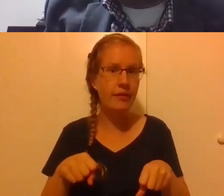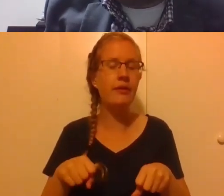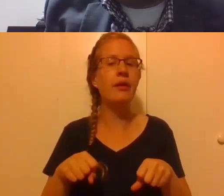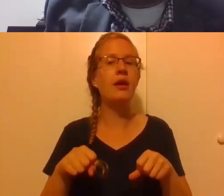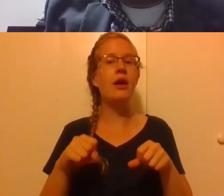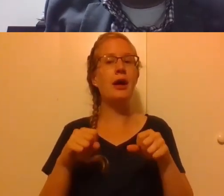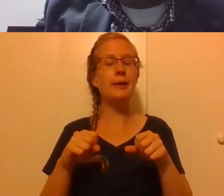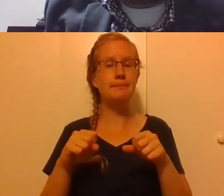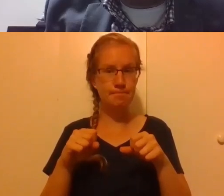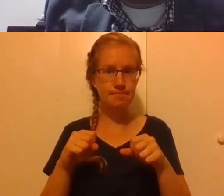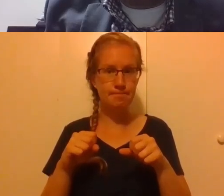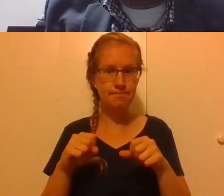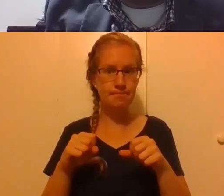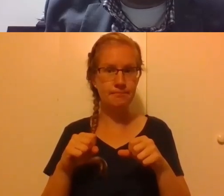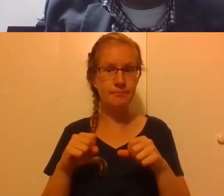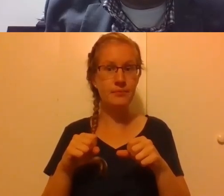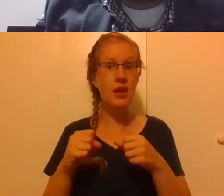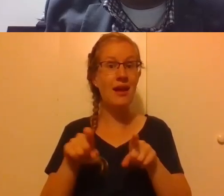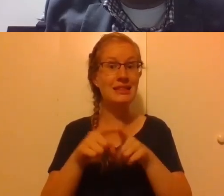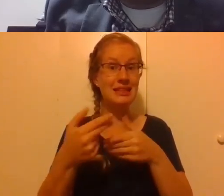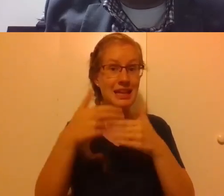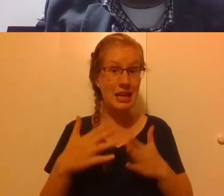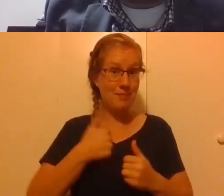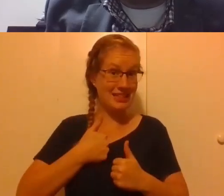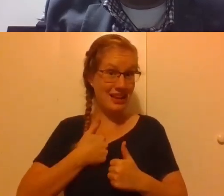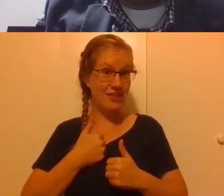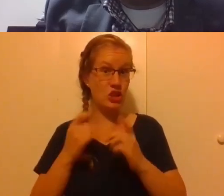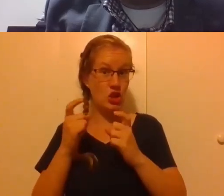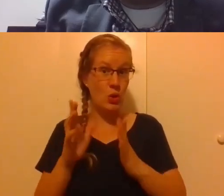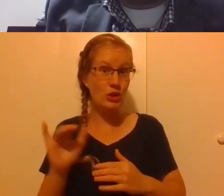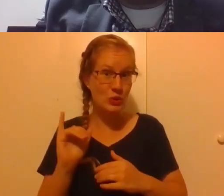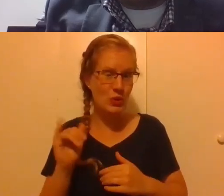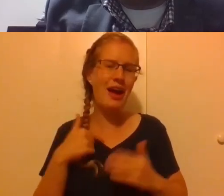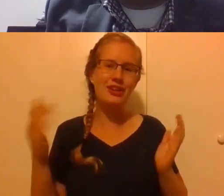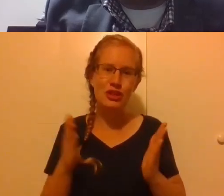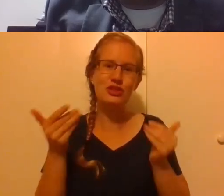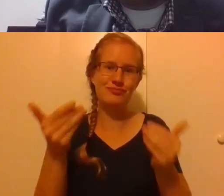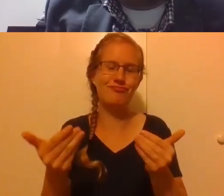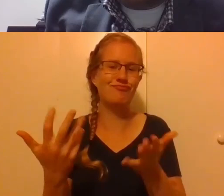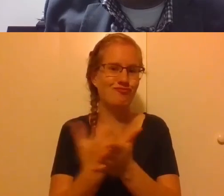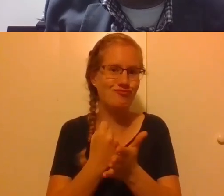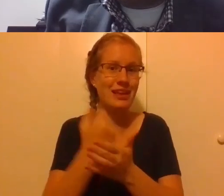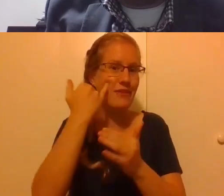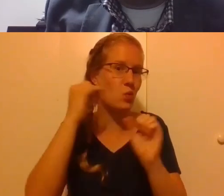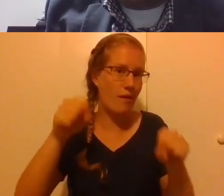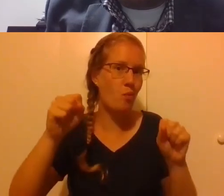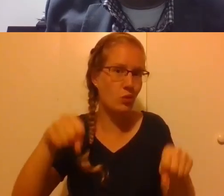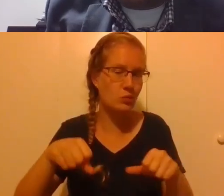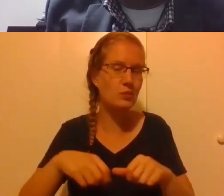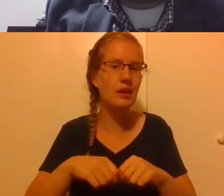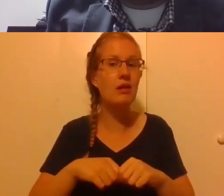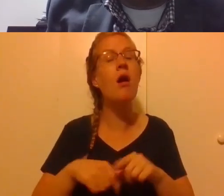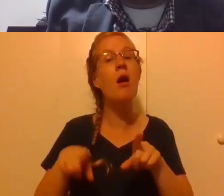not only as an attendee, but as a donor myself, I would encourage you to to do that if you're if you're able to and